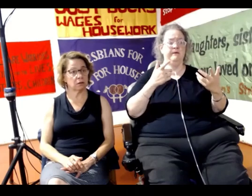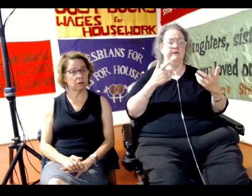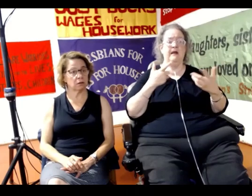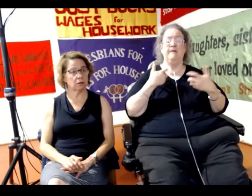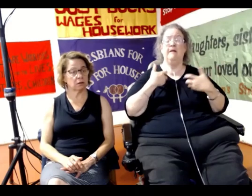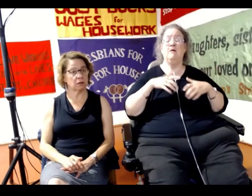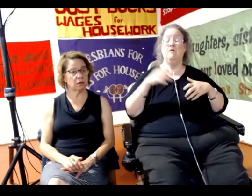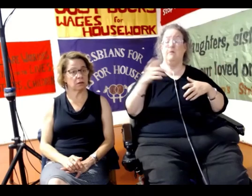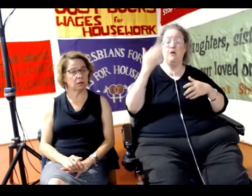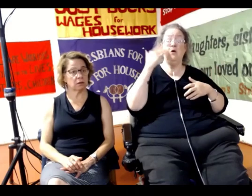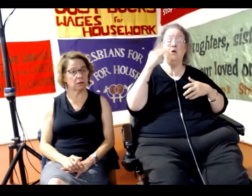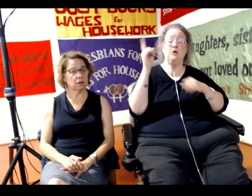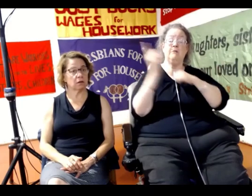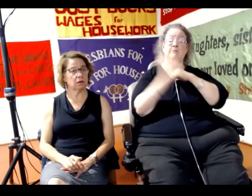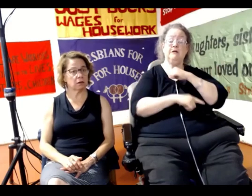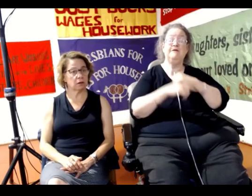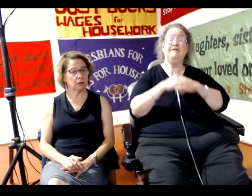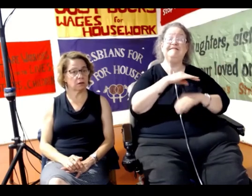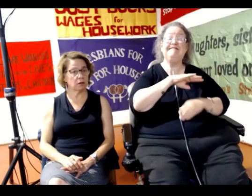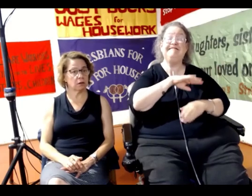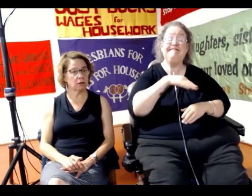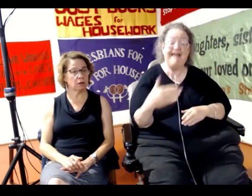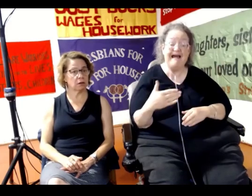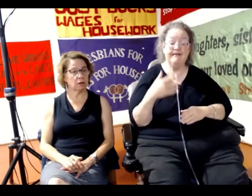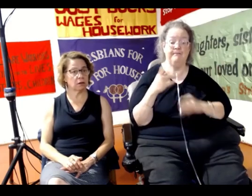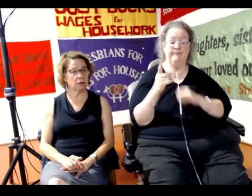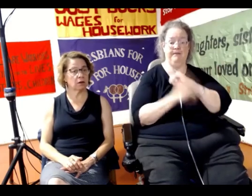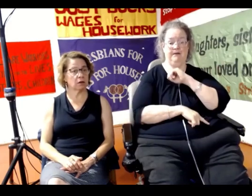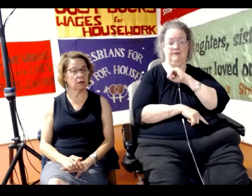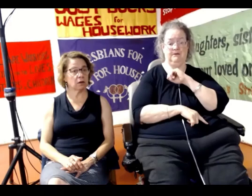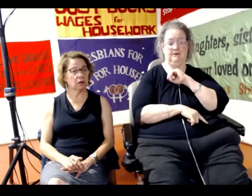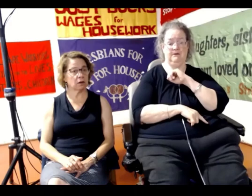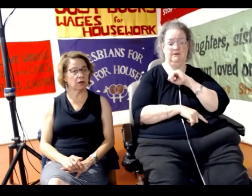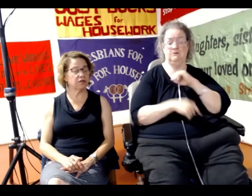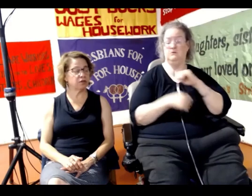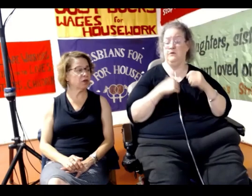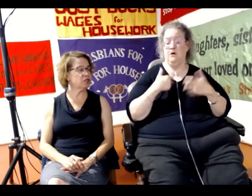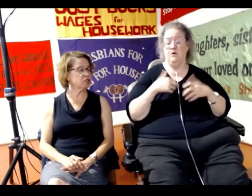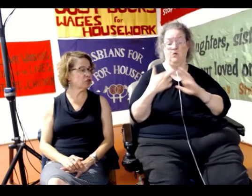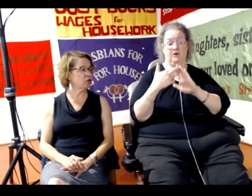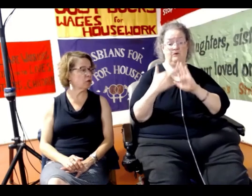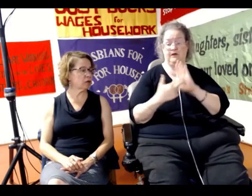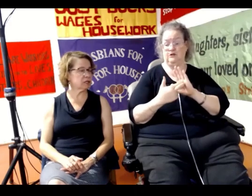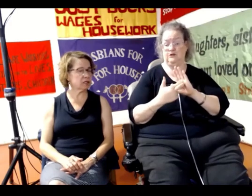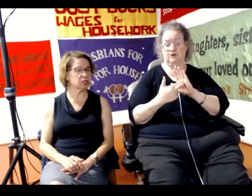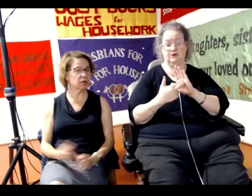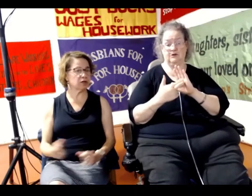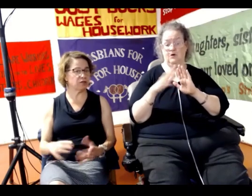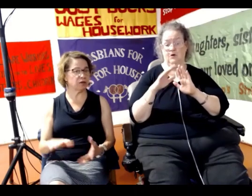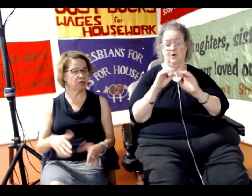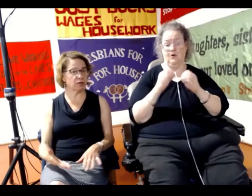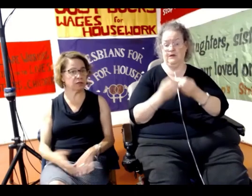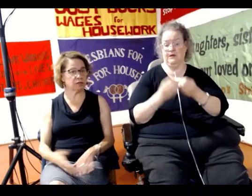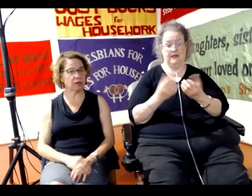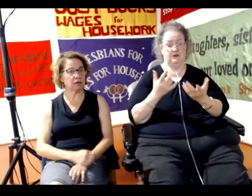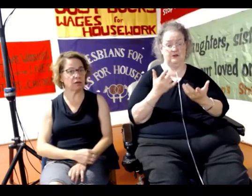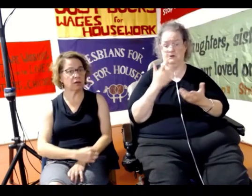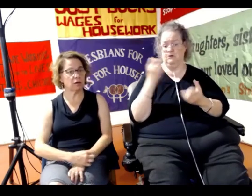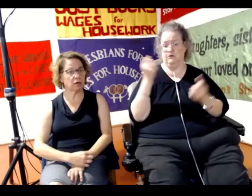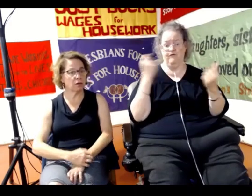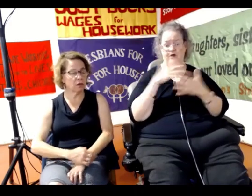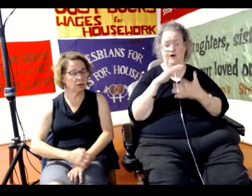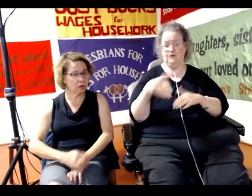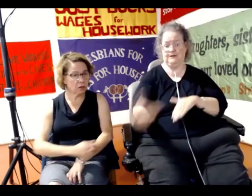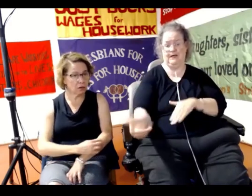register such organisations. So, basically, that the free and fair election coalition was